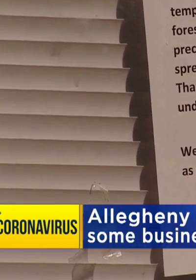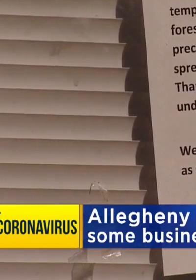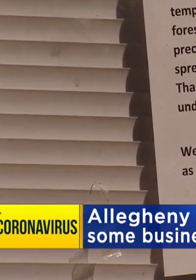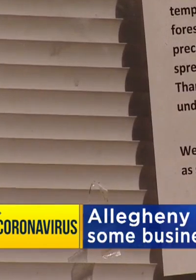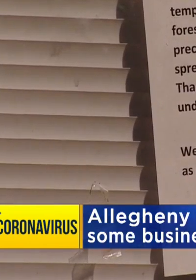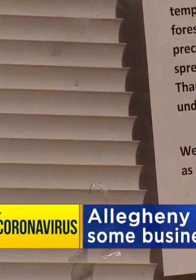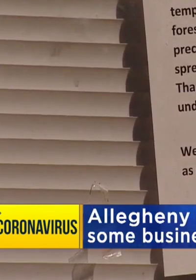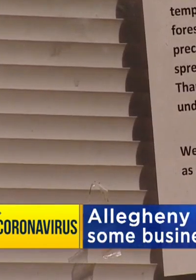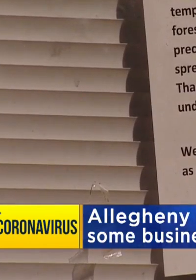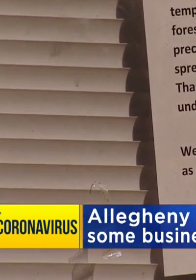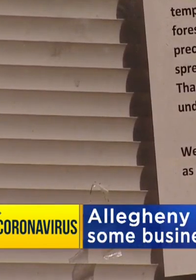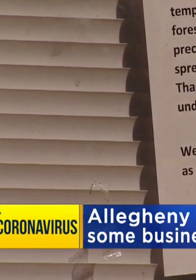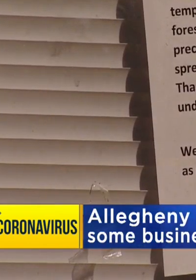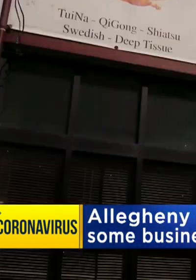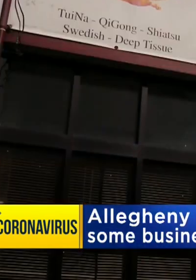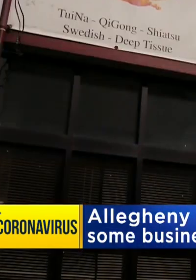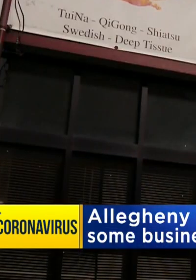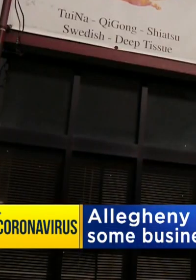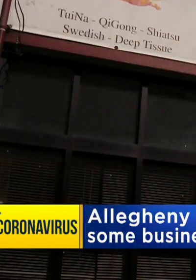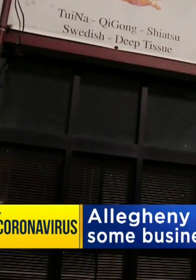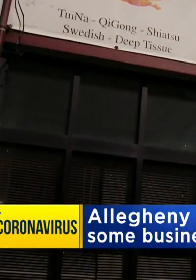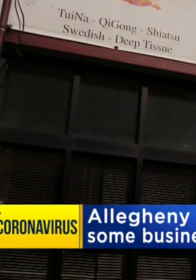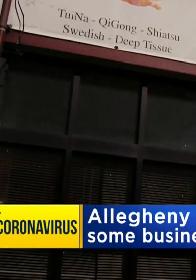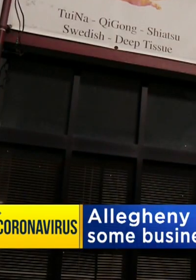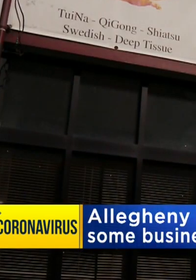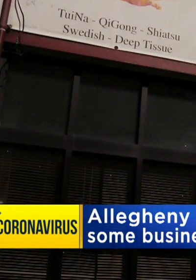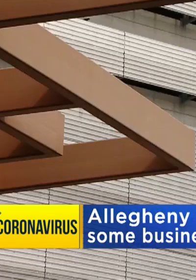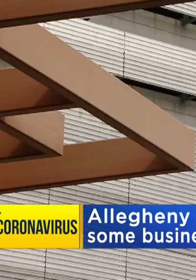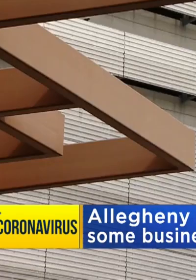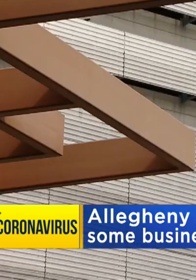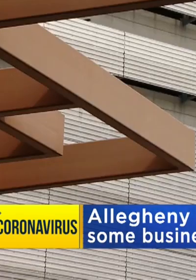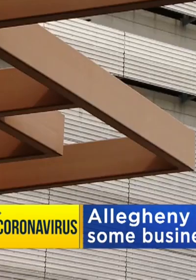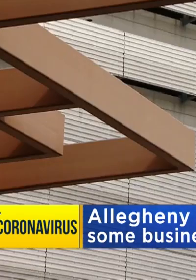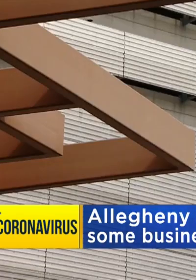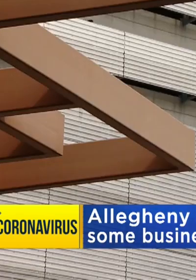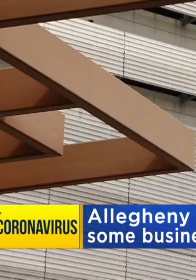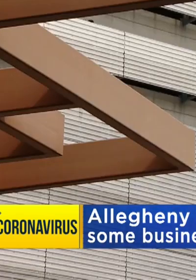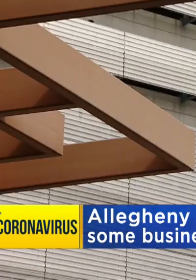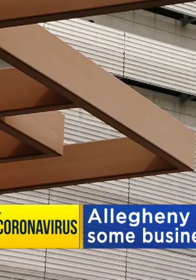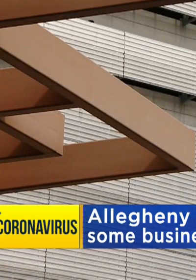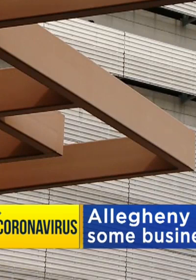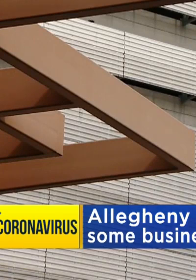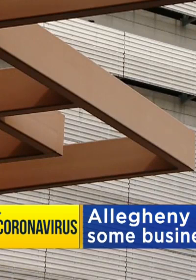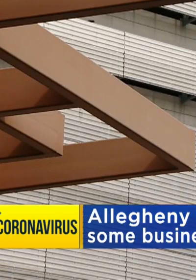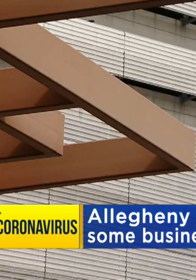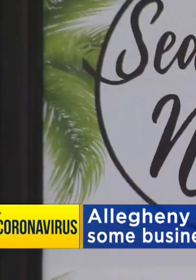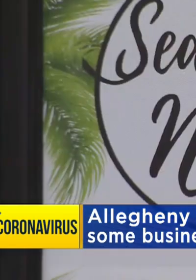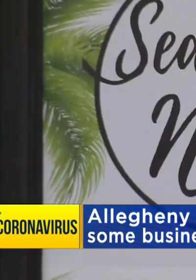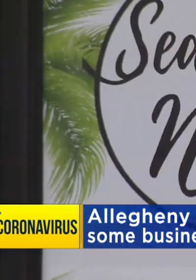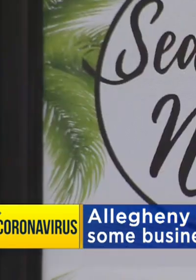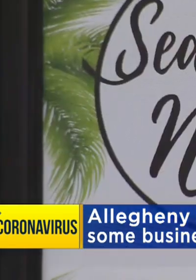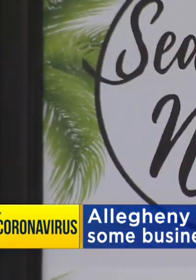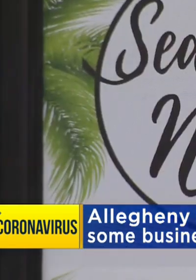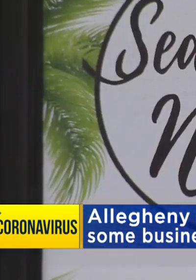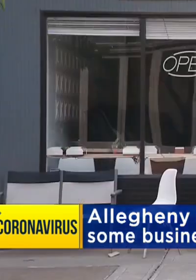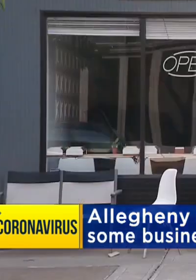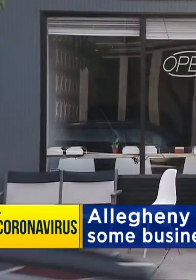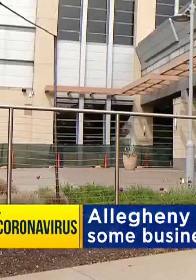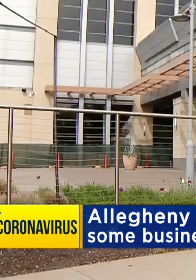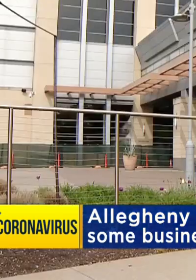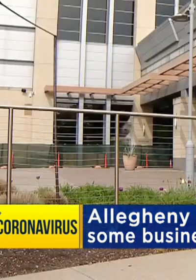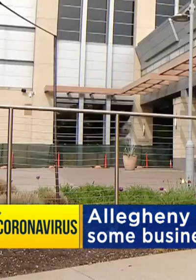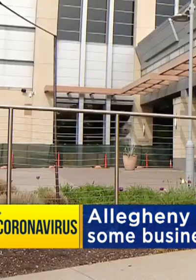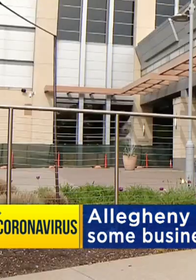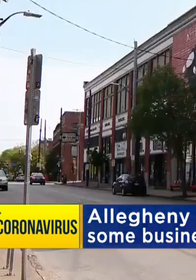on expanding testing in many neighborhoods. County leaders reiterated the importance of staying vigilant when we move